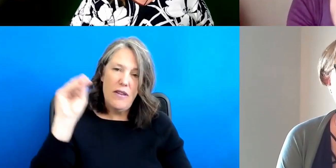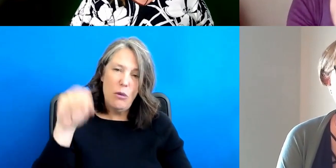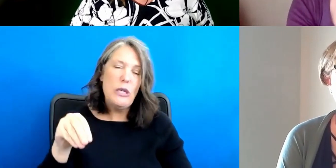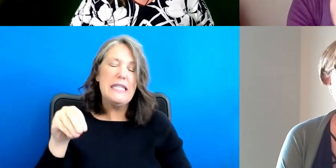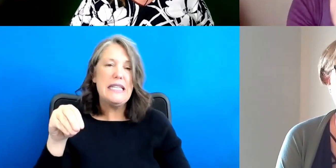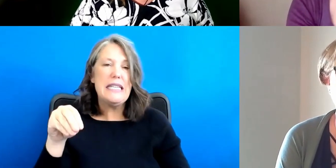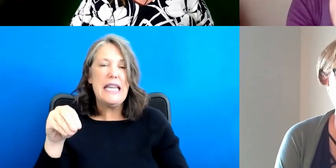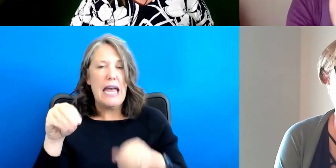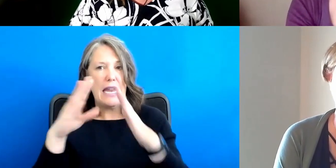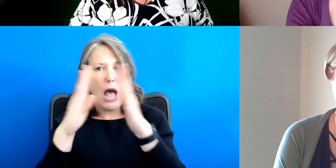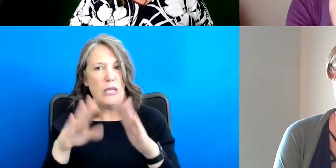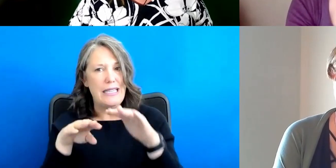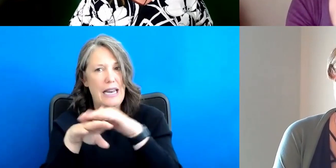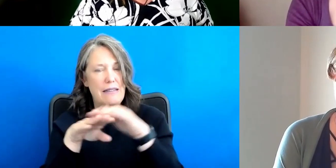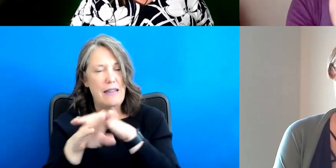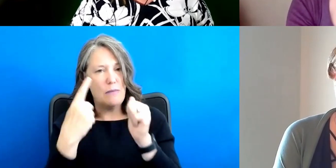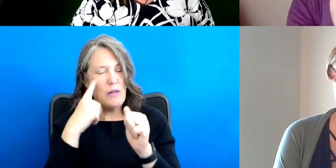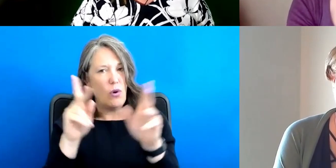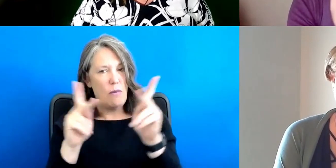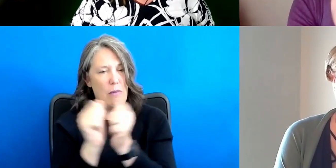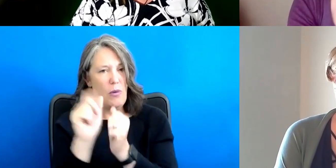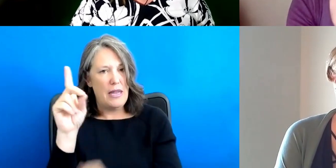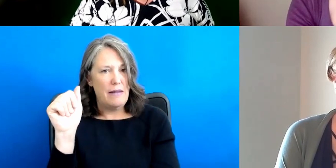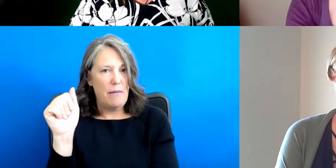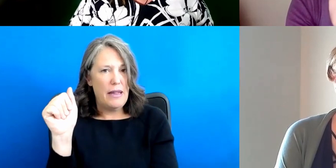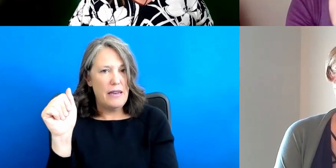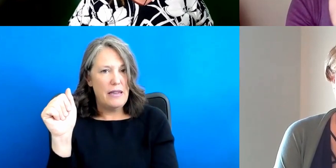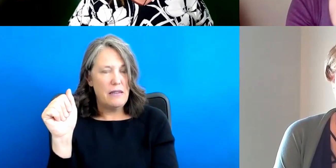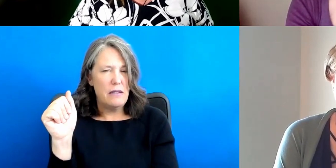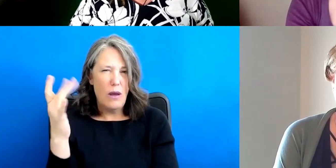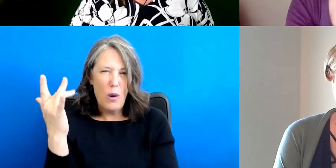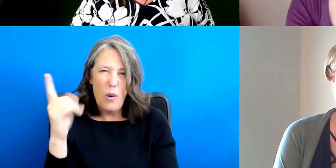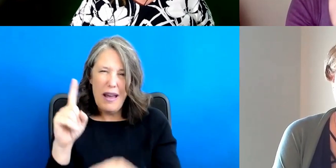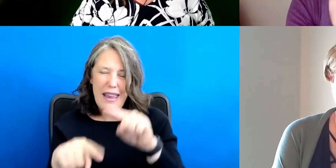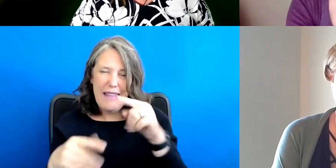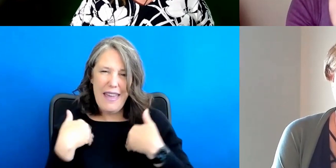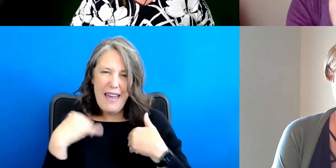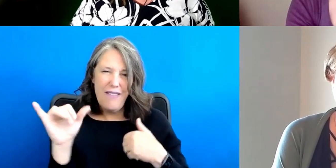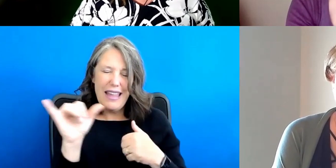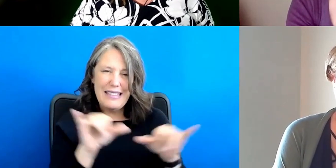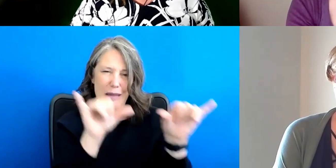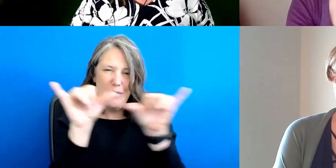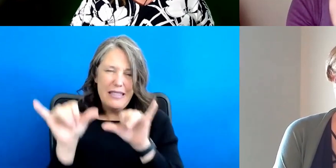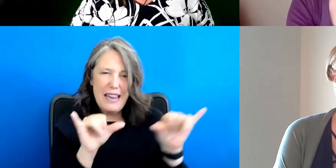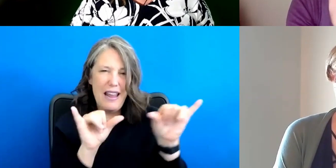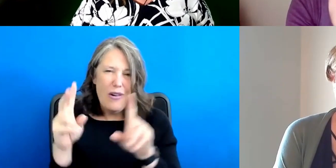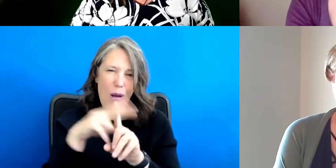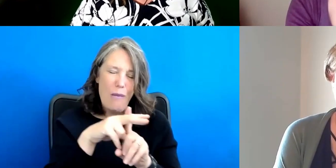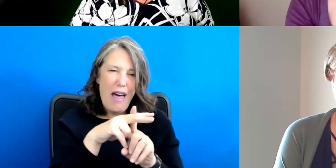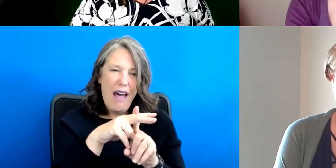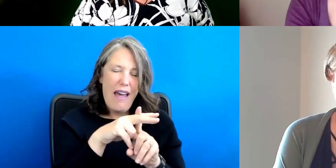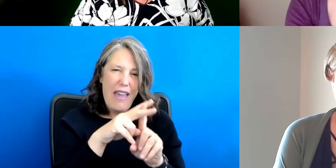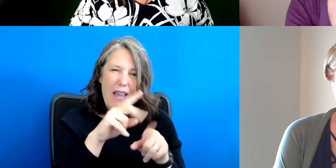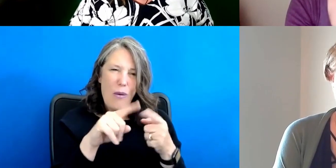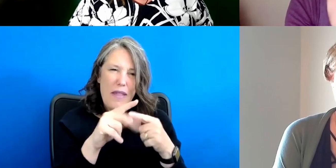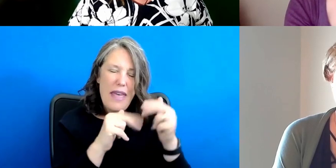accessible for people with disabilities. So, um, why can't they have that same standard applied as they build